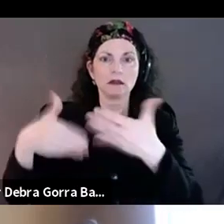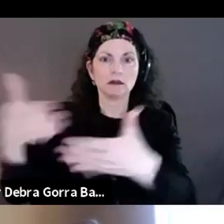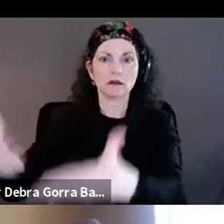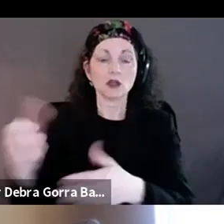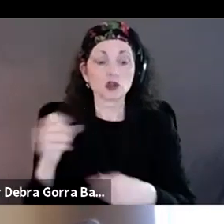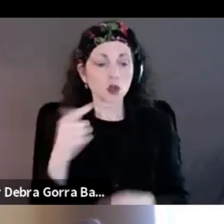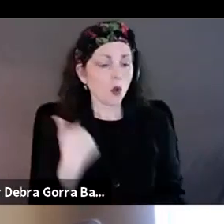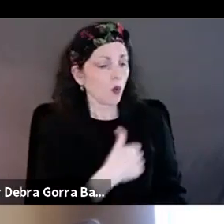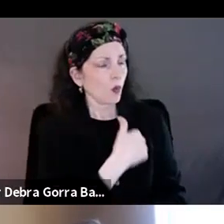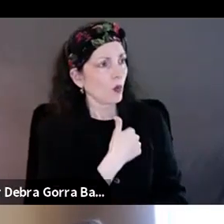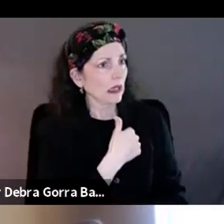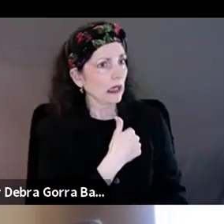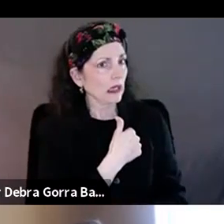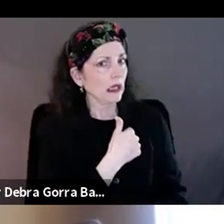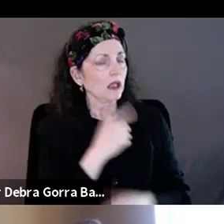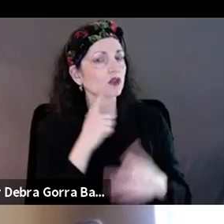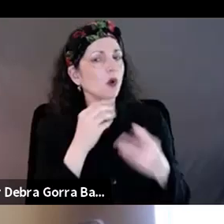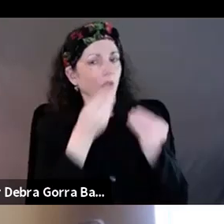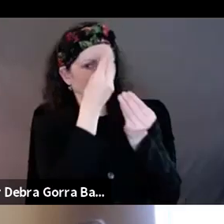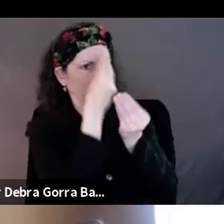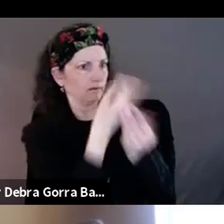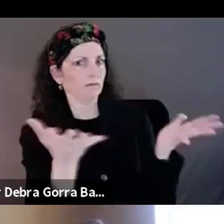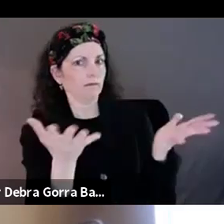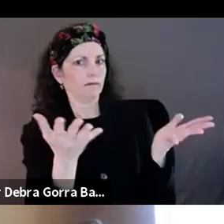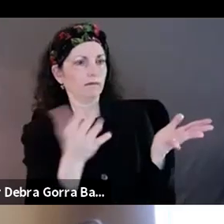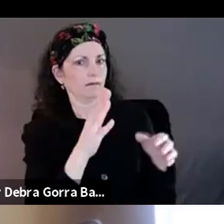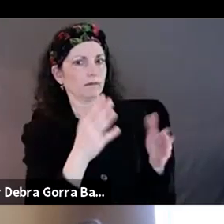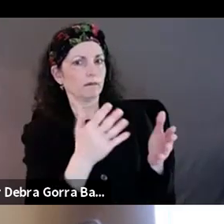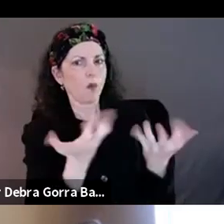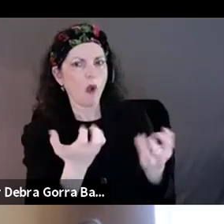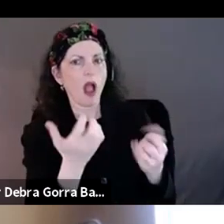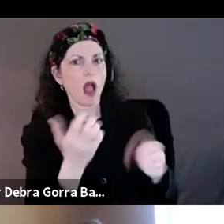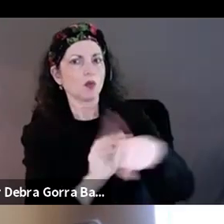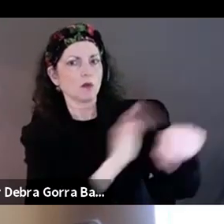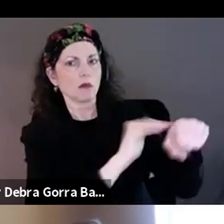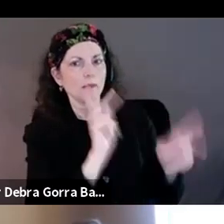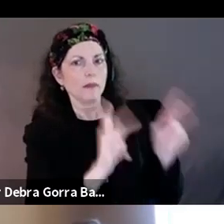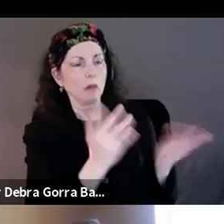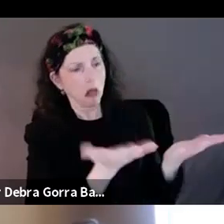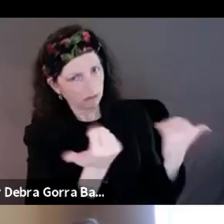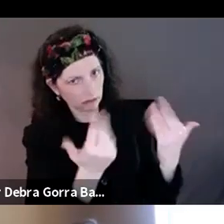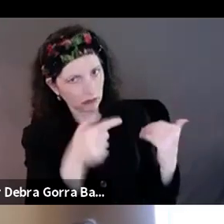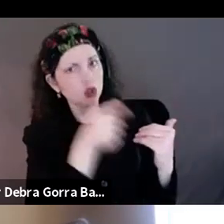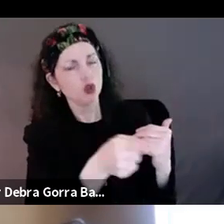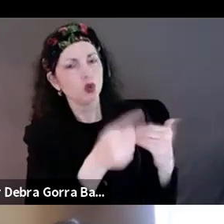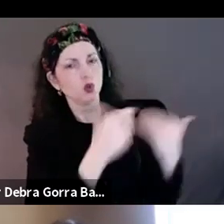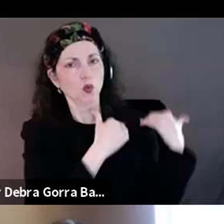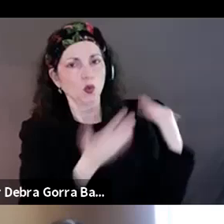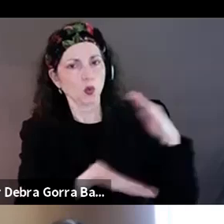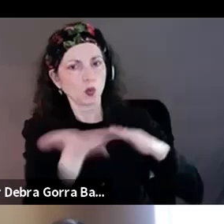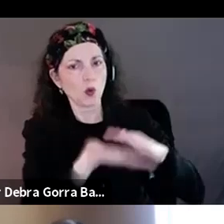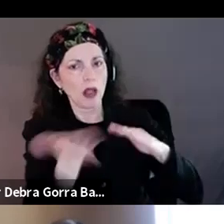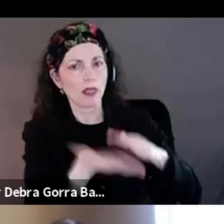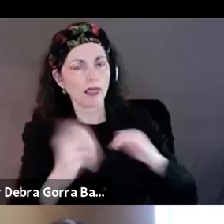put out a call for for people and we to to run the campaign and and Stacy and Andrea